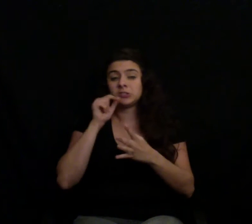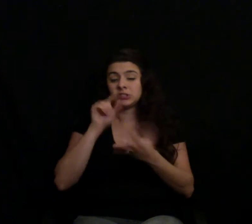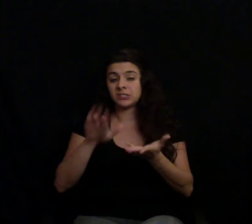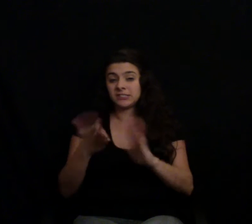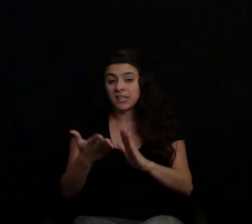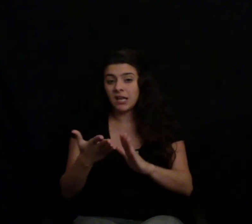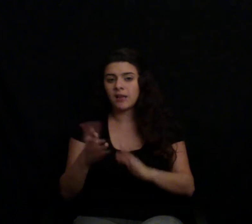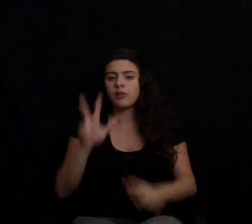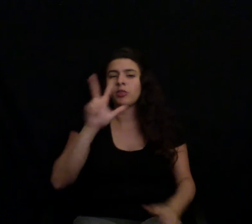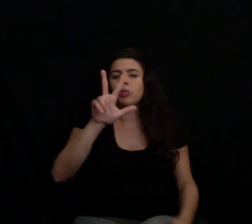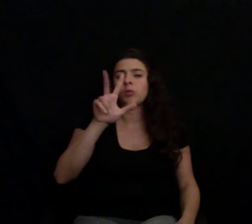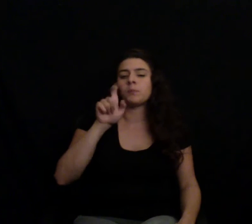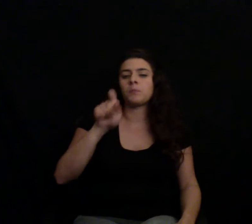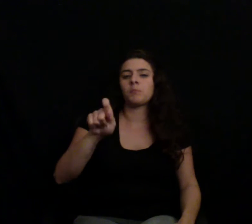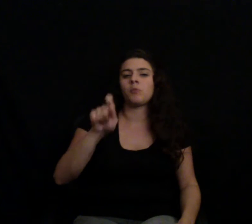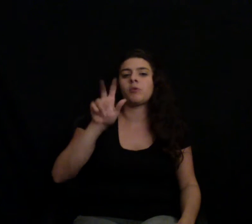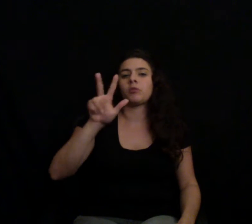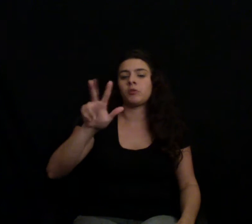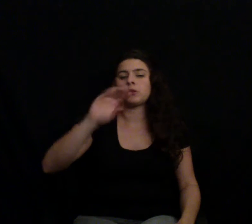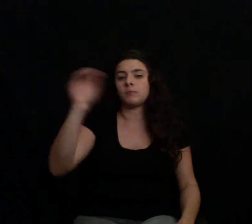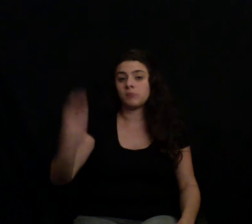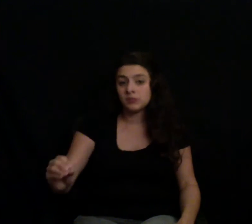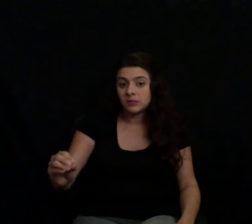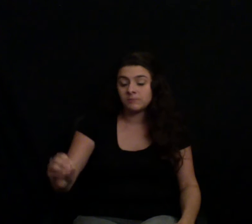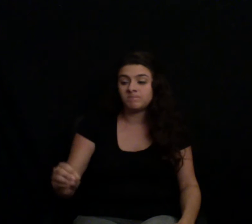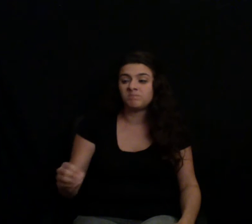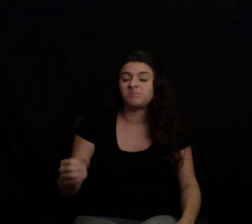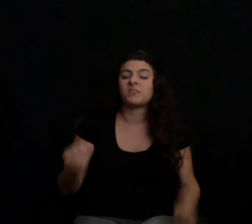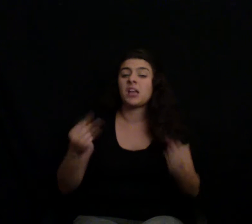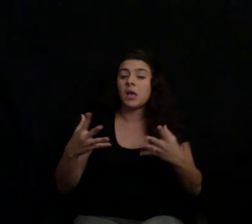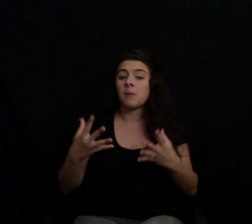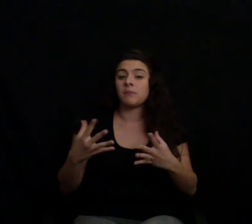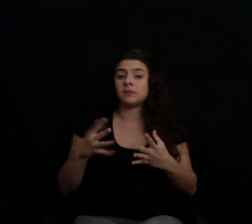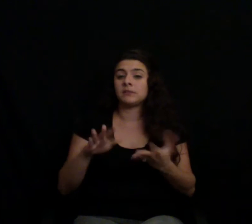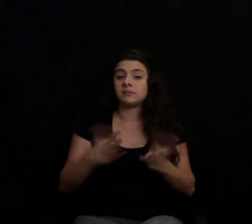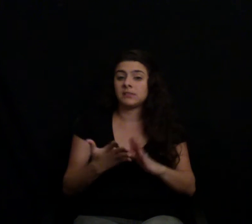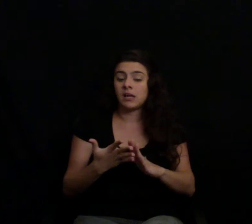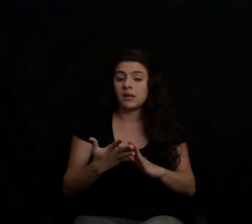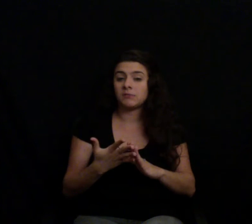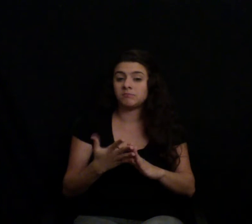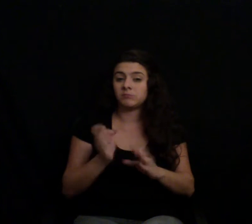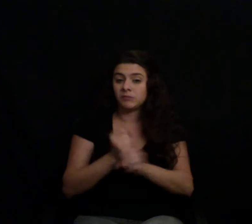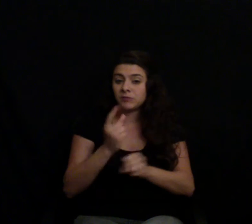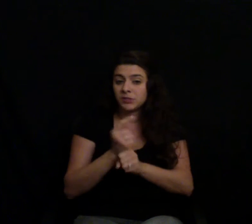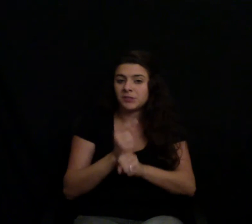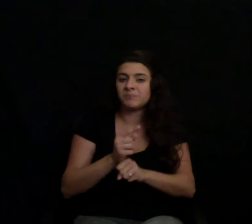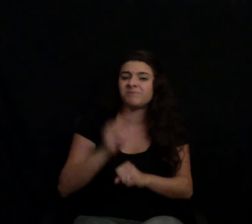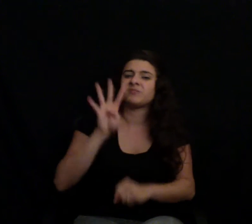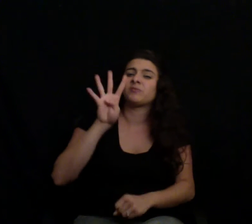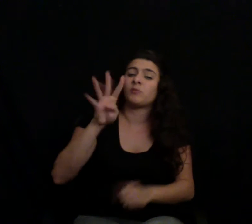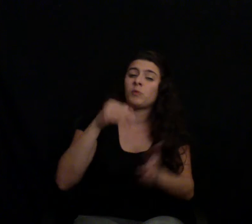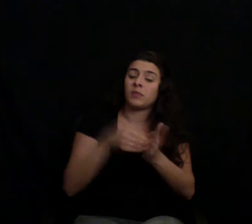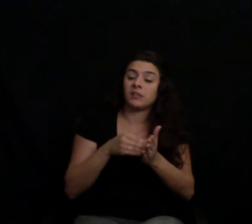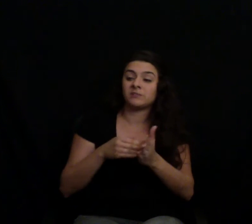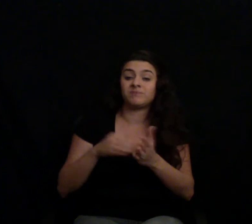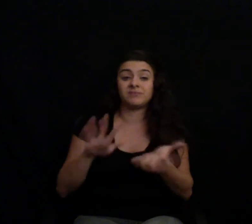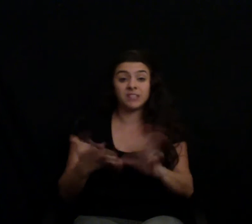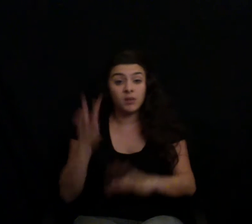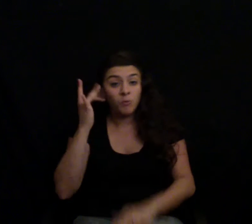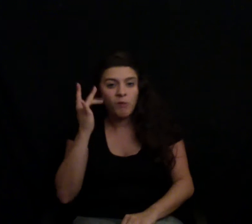chickens, about 4,000 of them will die before reaching slaughter age just from the living conditions. And with over $6 billion